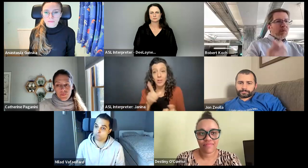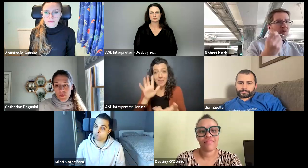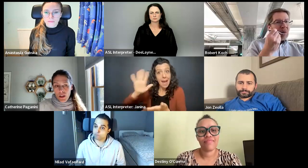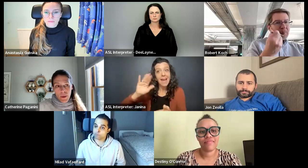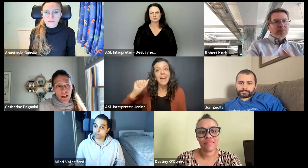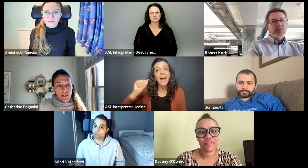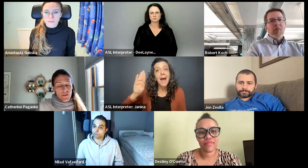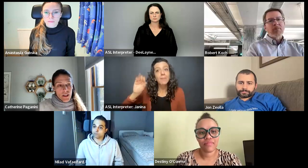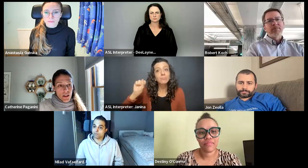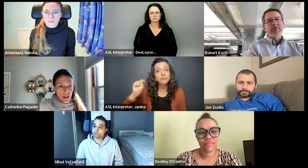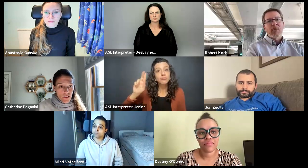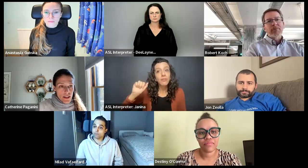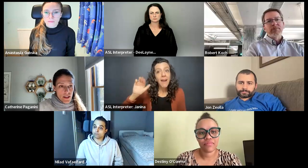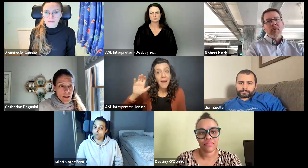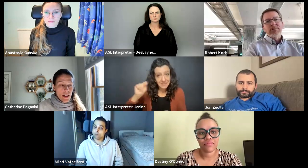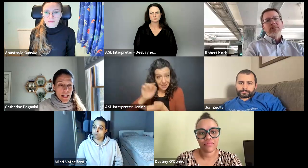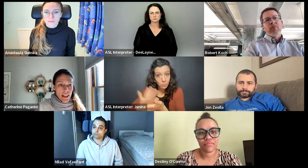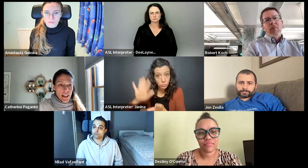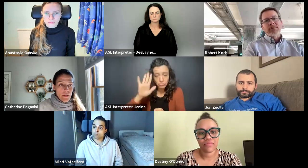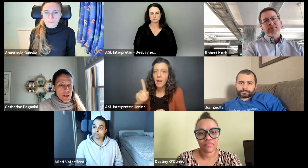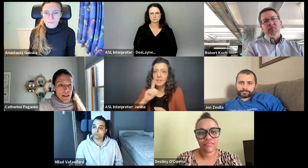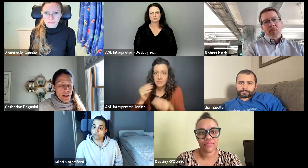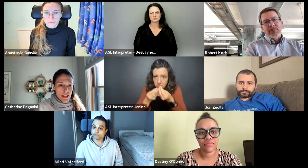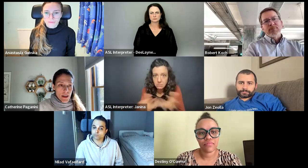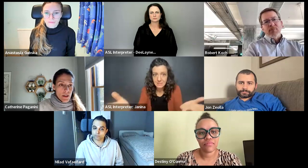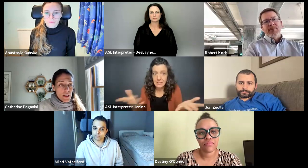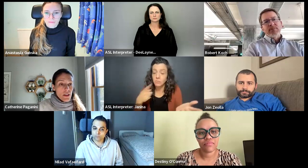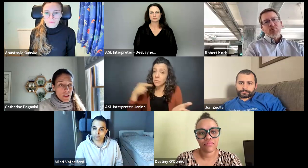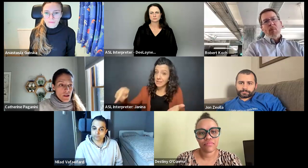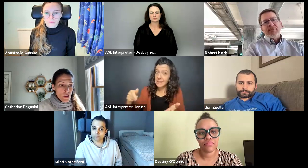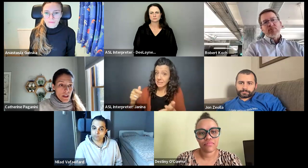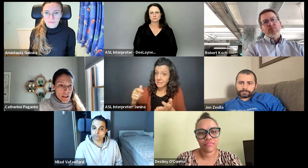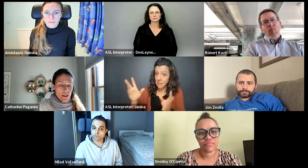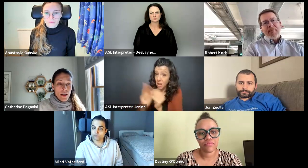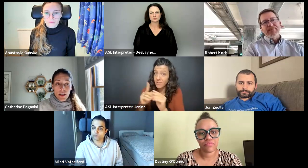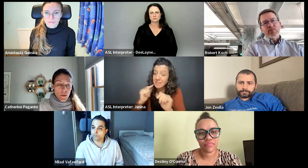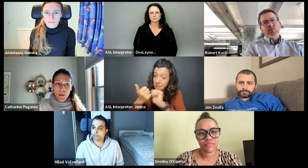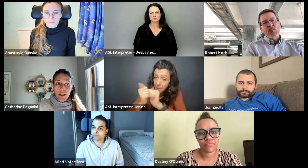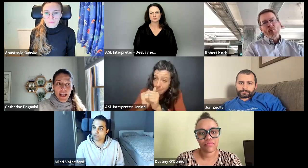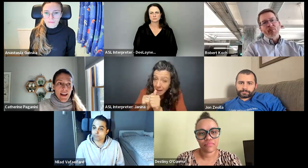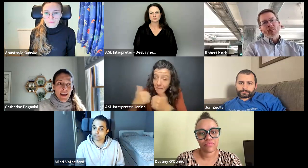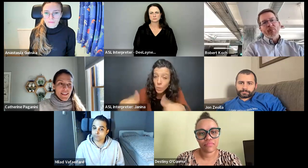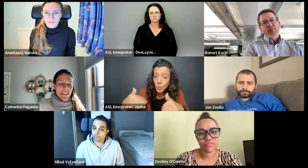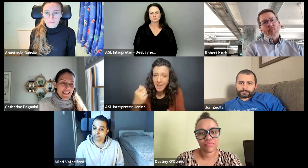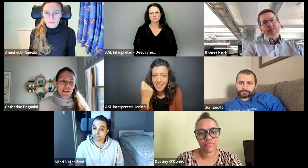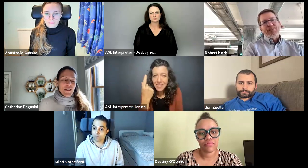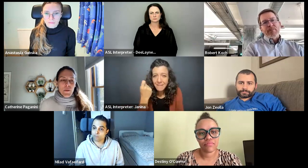very competitive conference, 11% acceptance rate only. So, it is for people they have